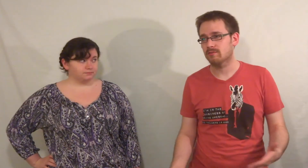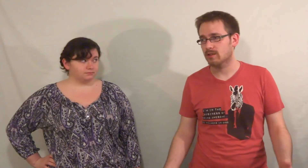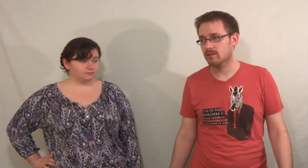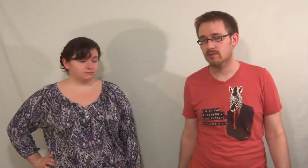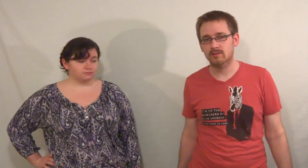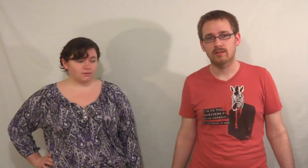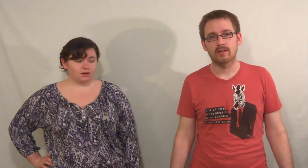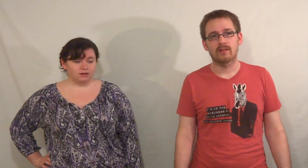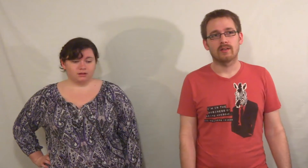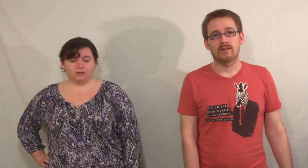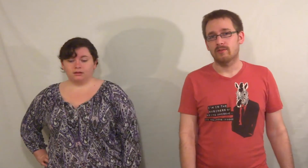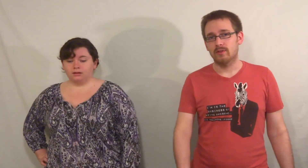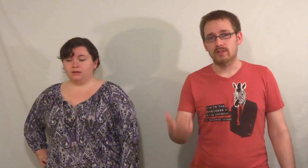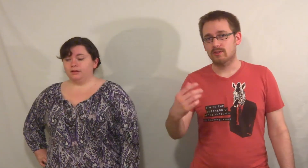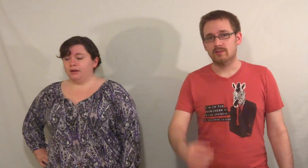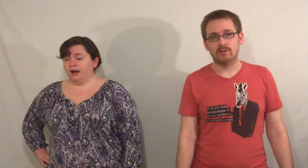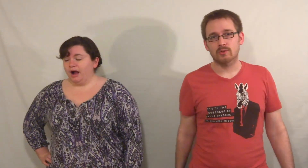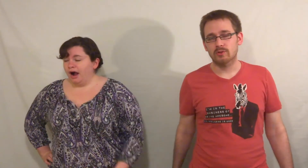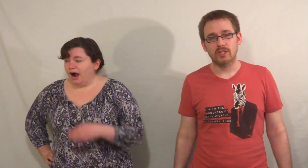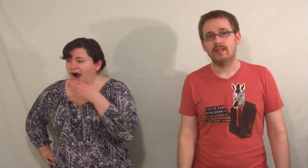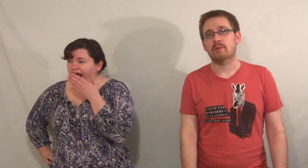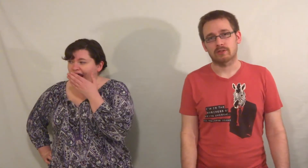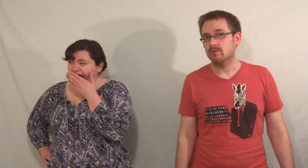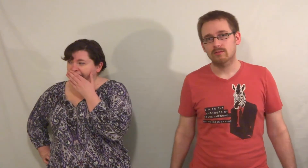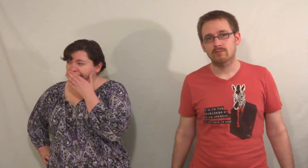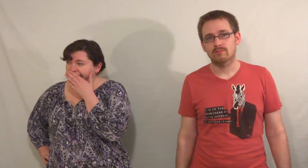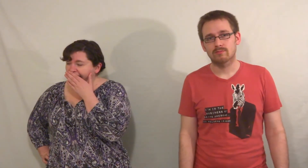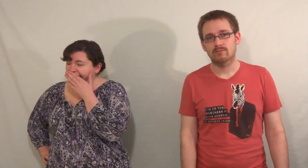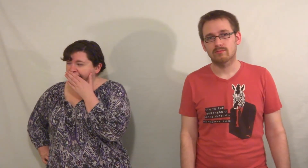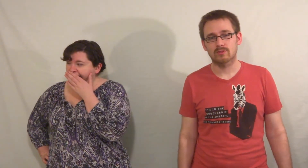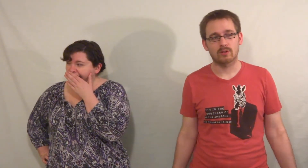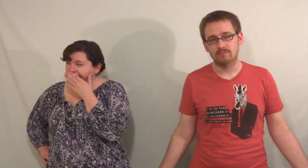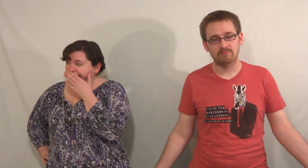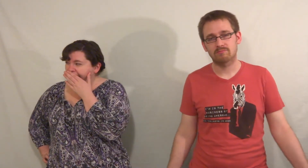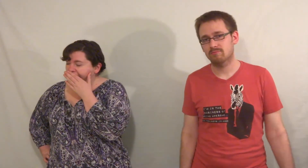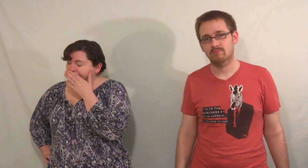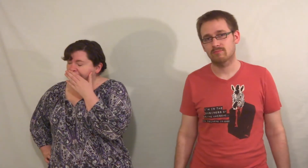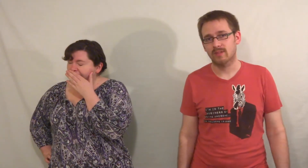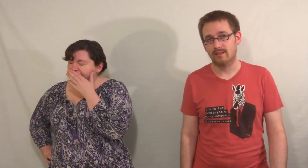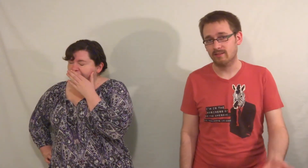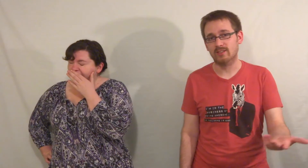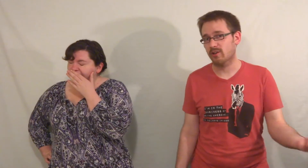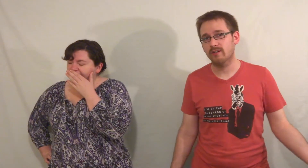functions. We use it to control gene expressions. So, that's good.